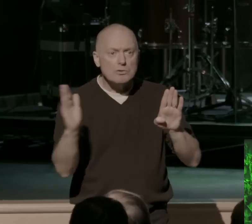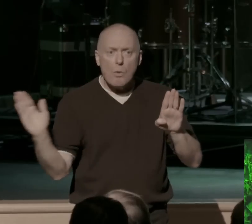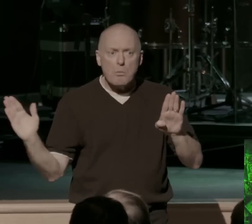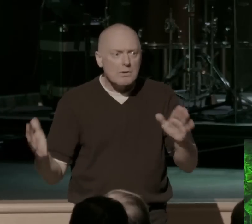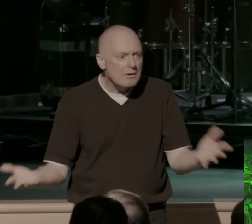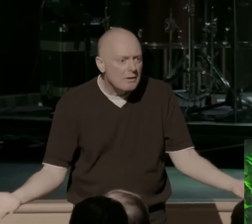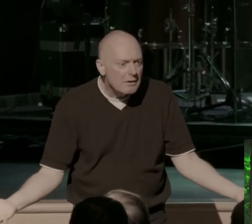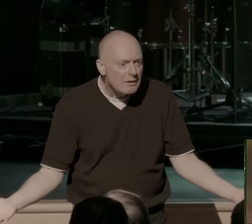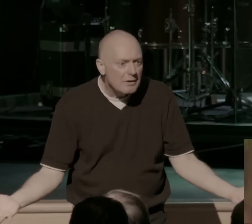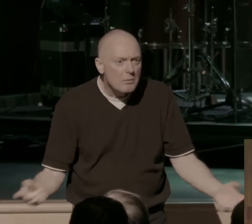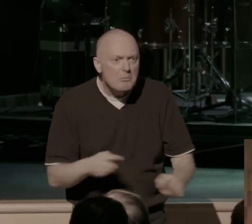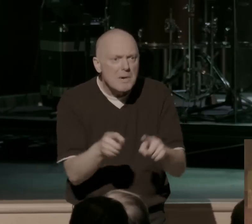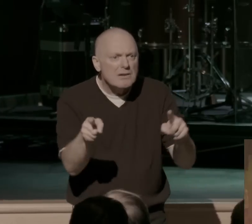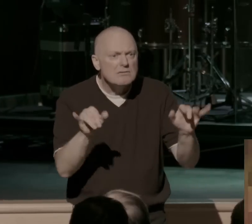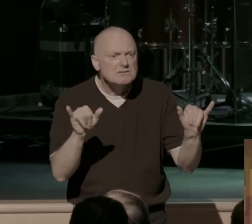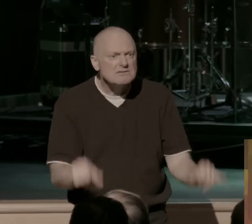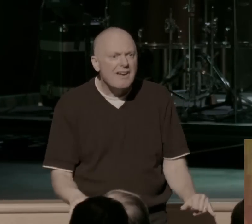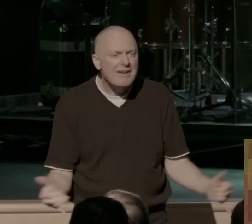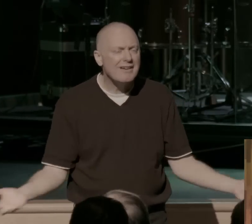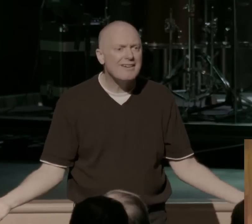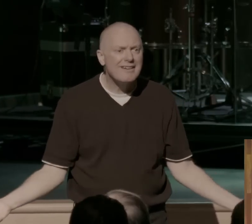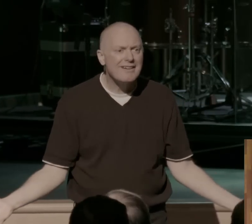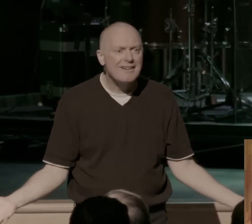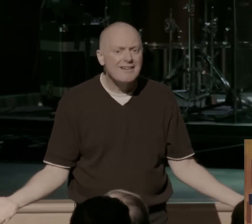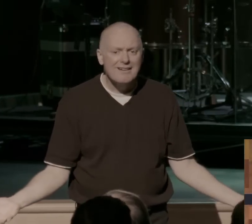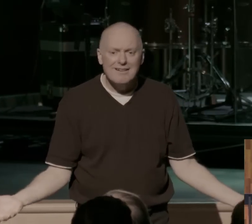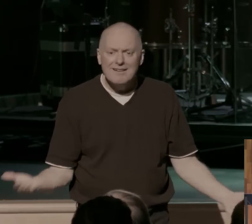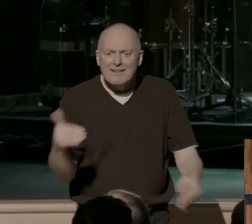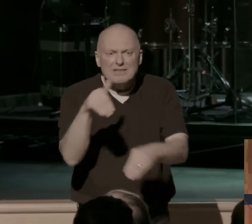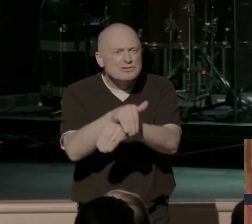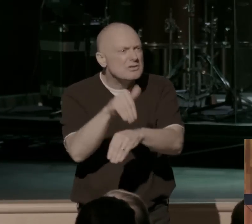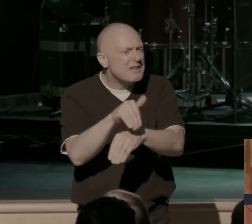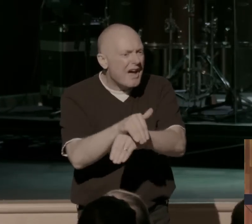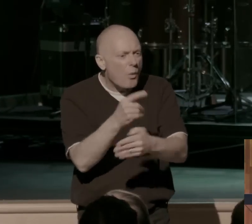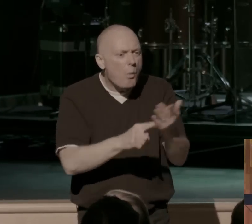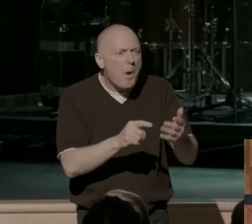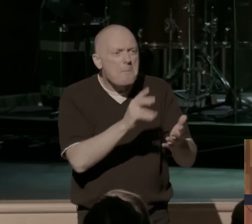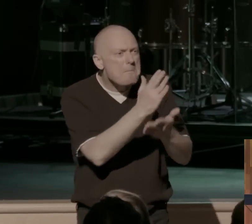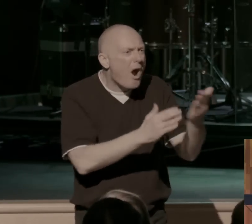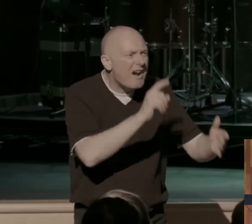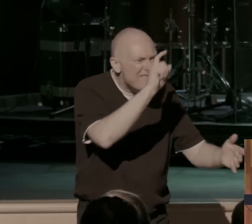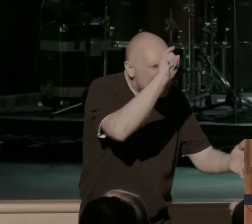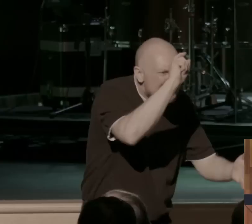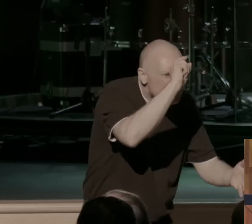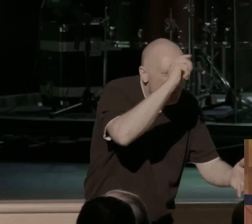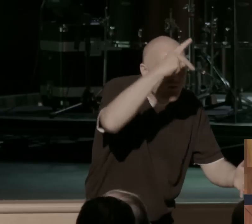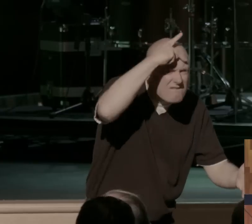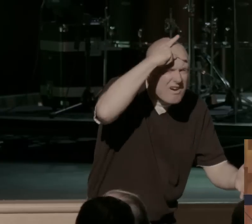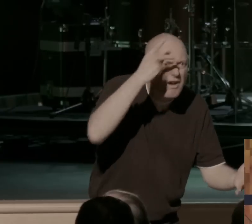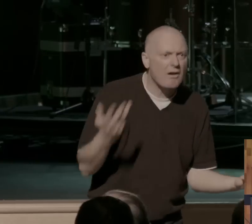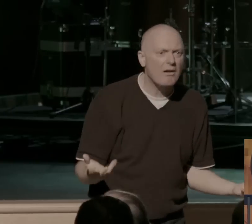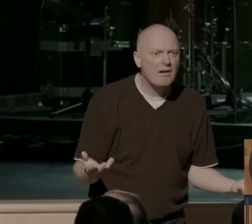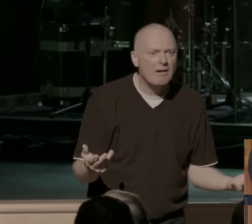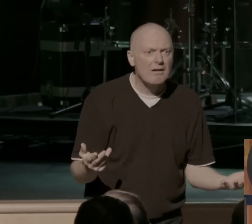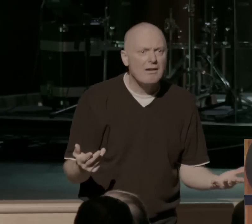And tonight, what part of Egypt, what part of Pharaoh, what part of that life on the other side of the Red Sea, do you need to throw back into the sea?